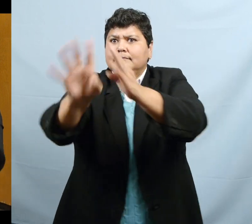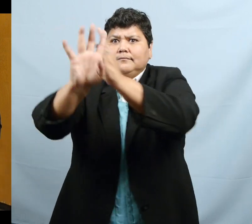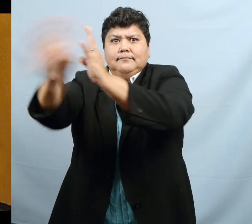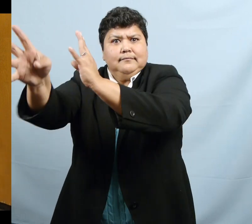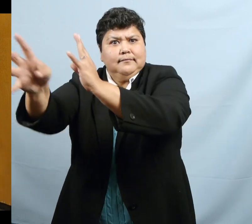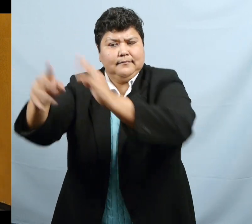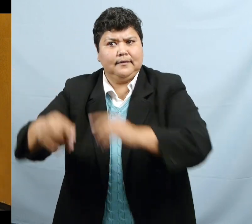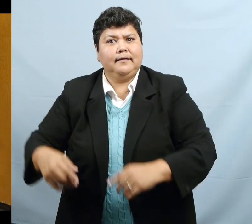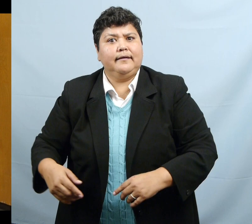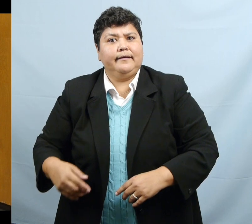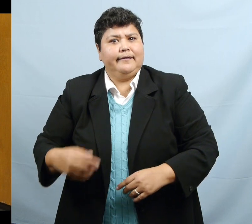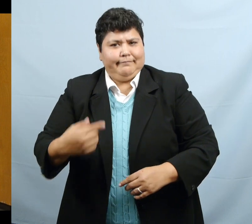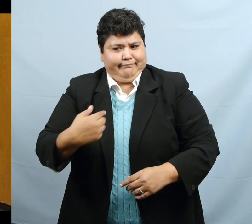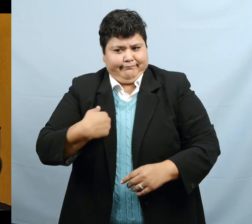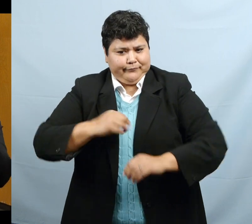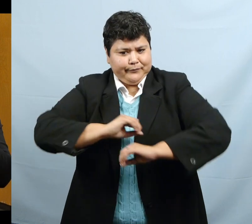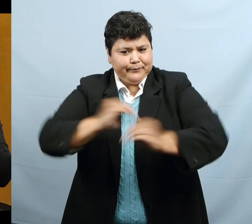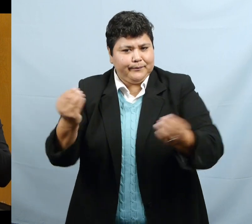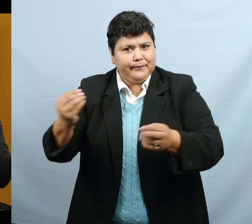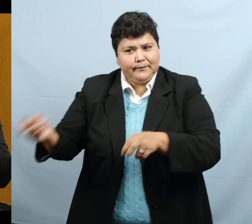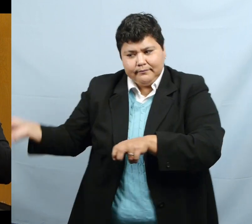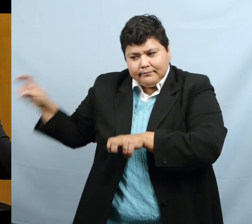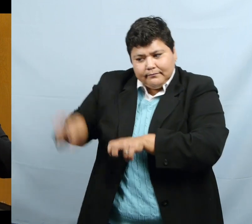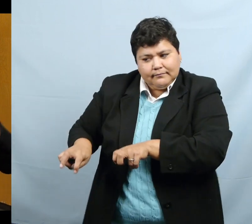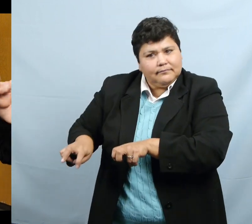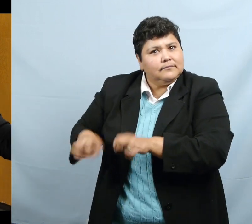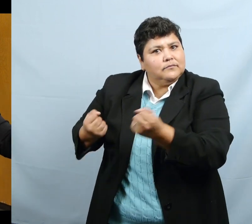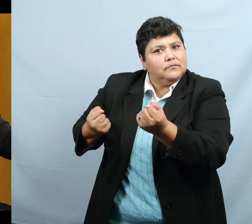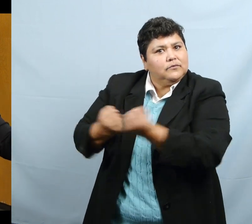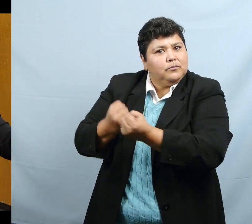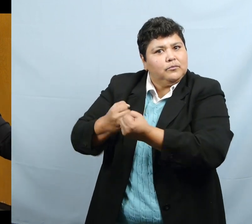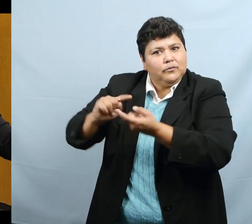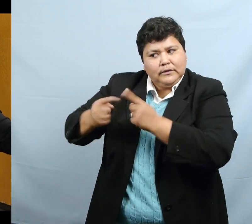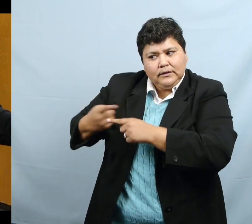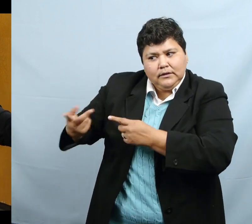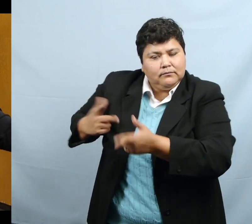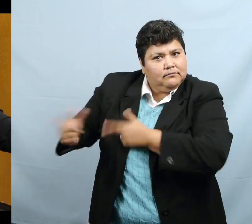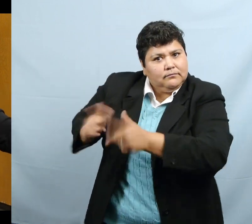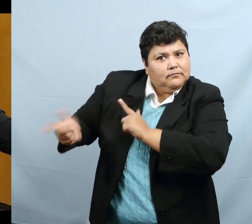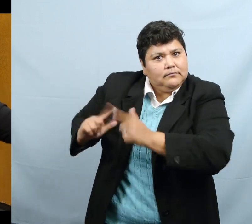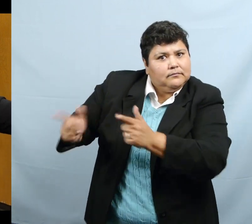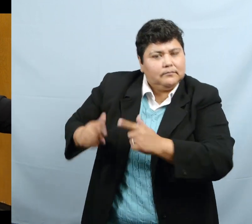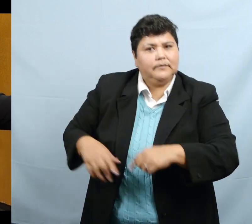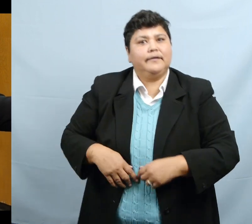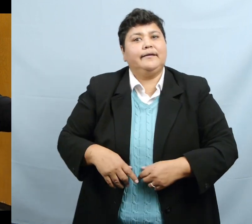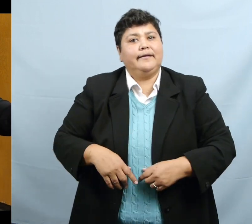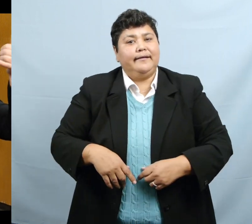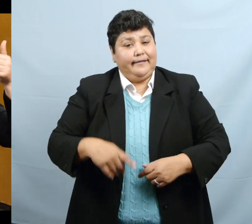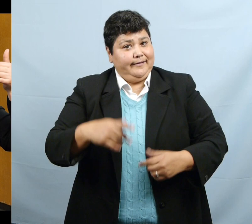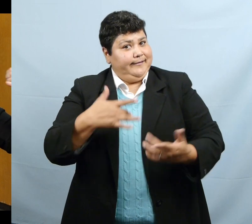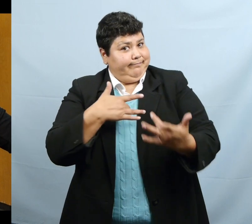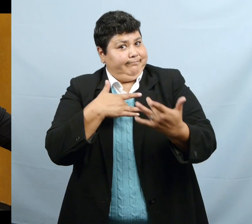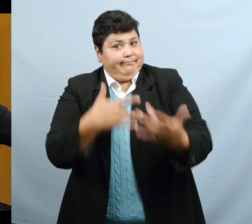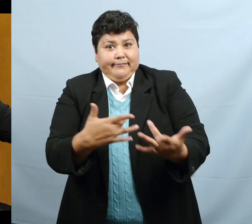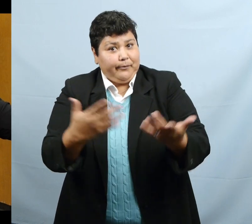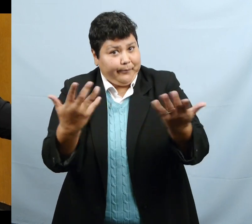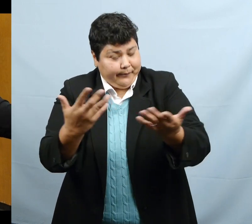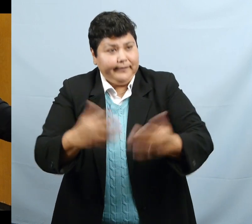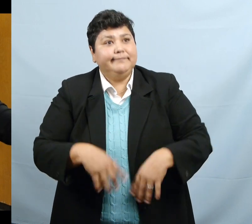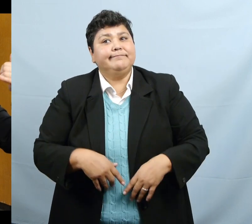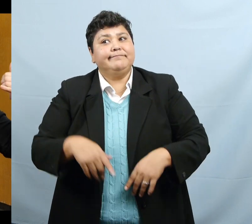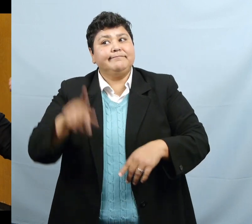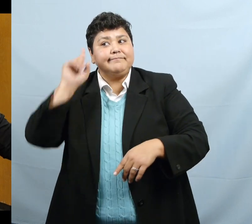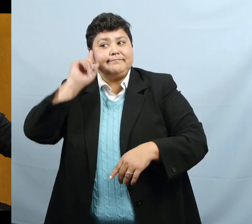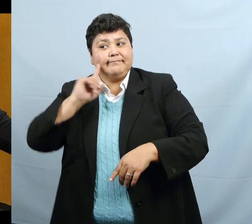have the deaf user. We connect. And they keep passing the phone to every single